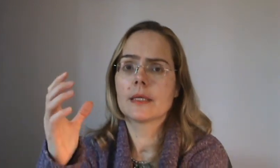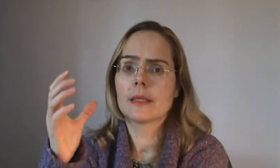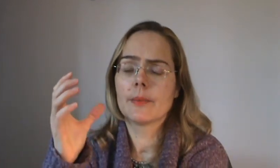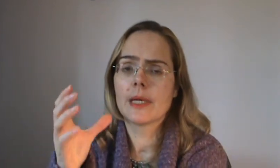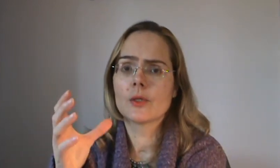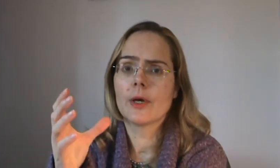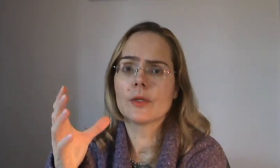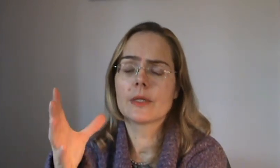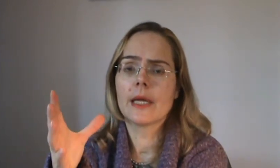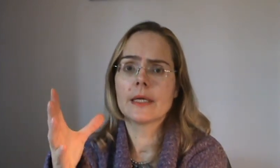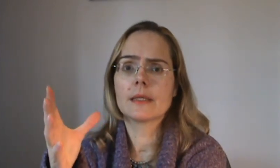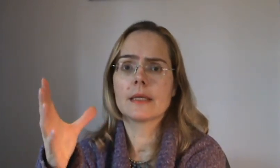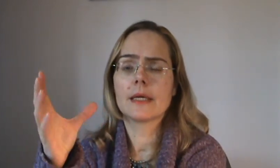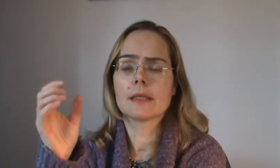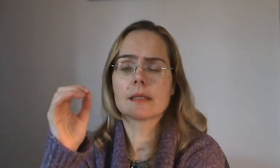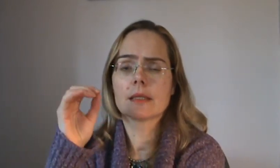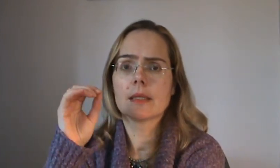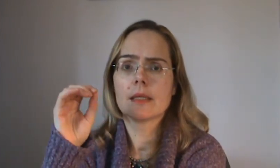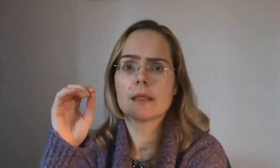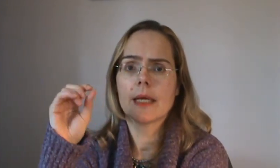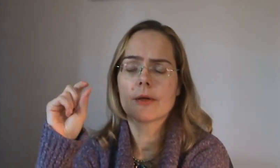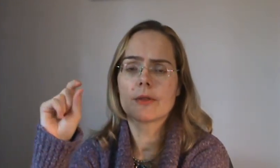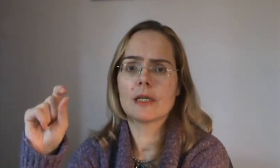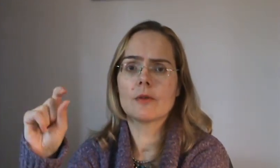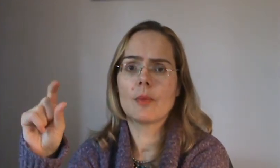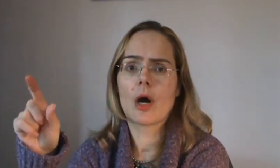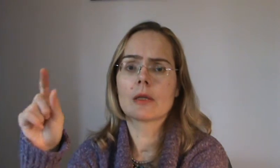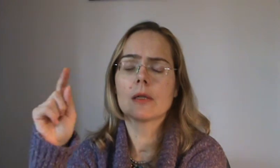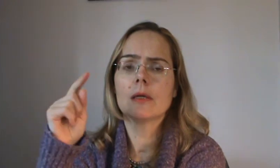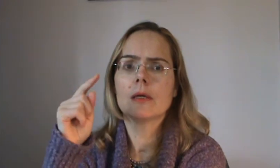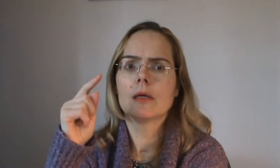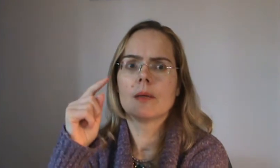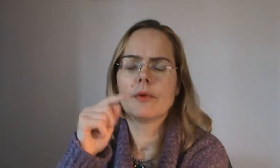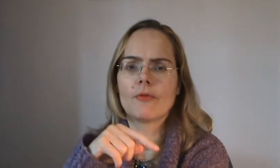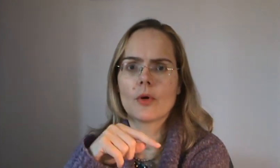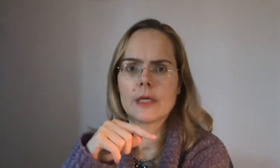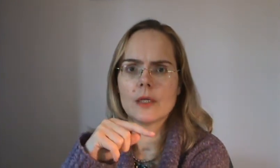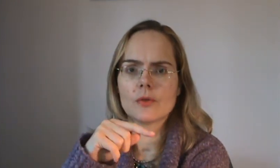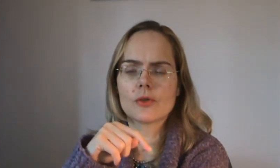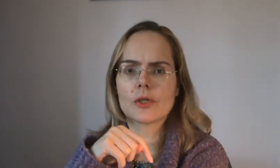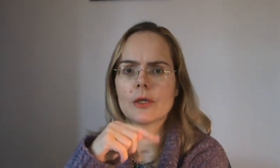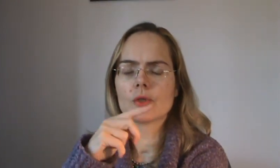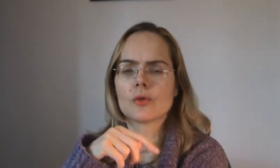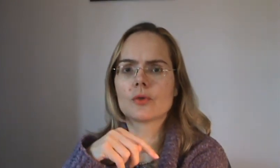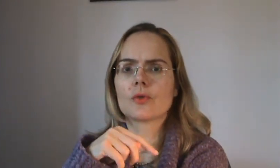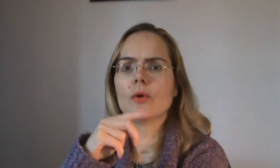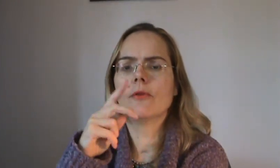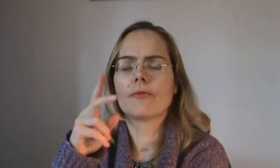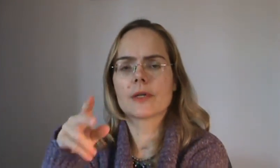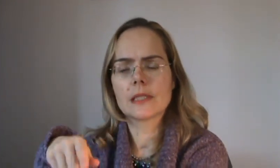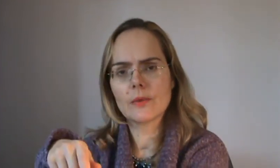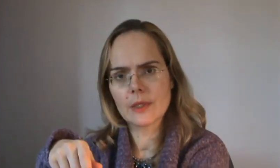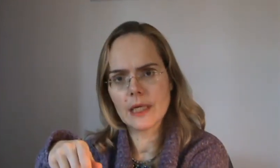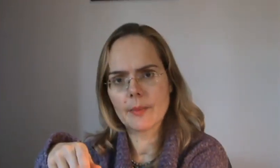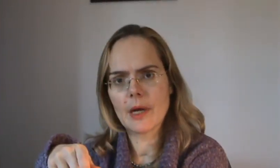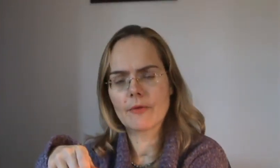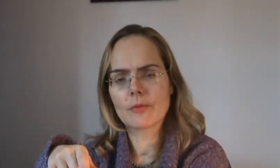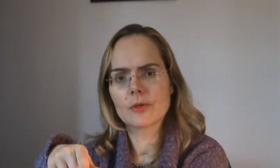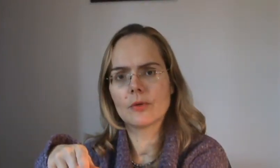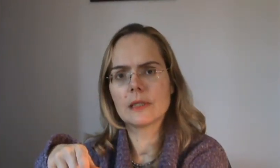best way to take it is take a third of the bottle before they go to school, first thing when they come back from school in